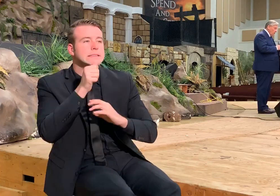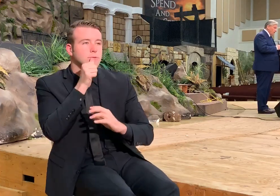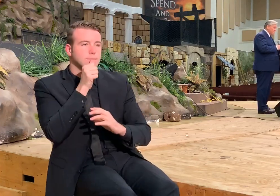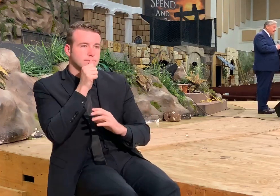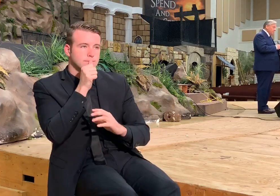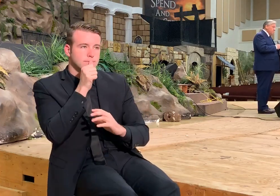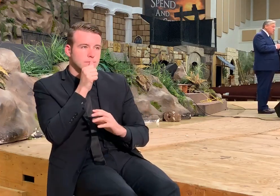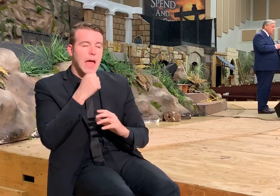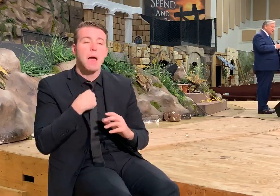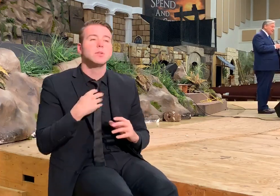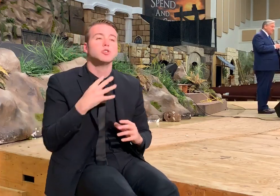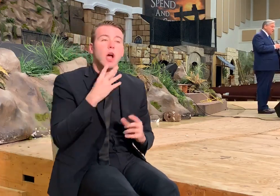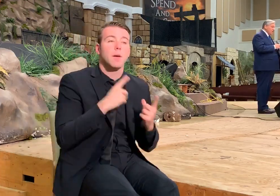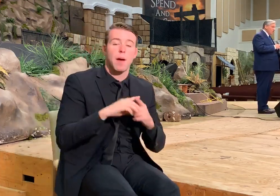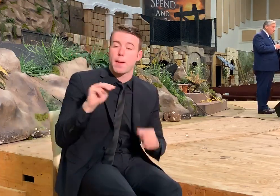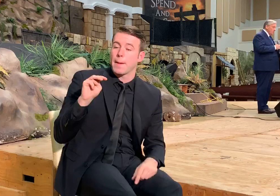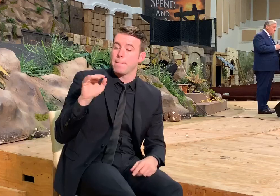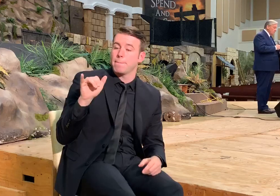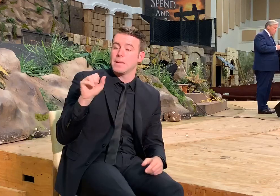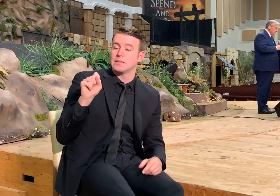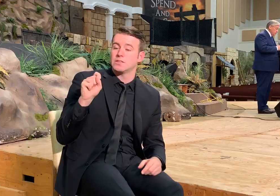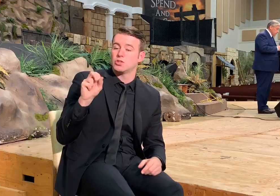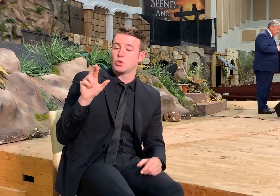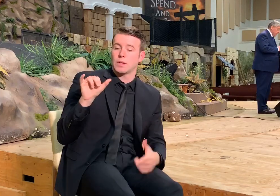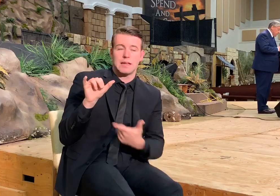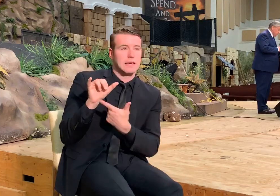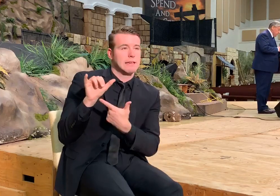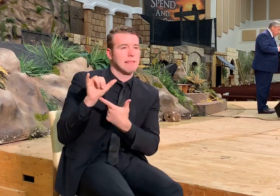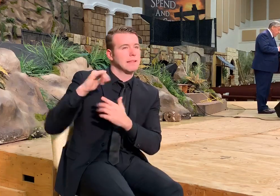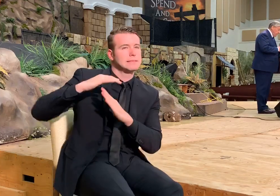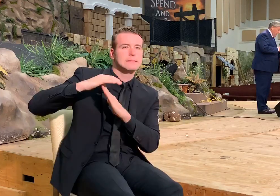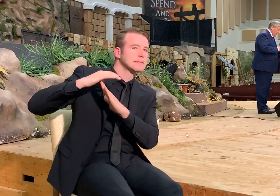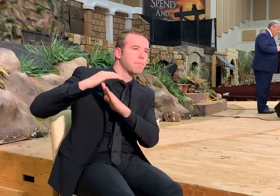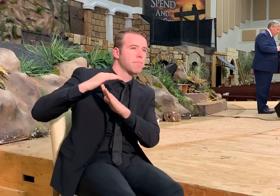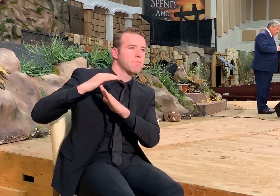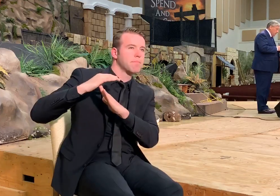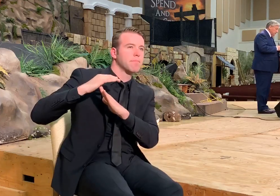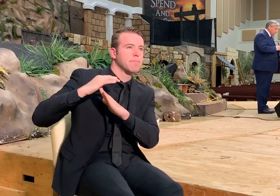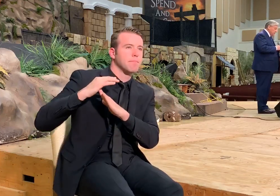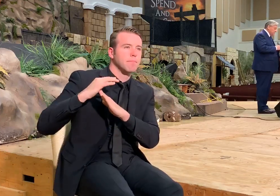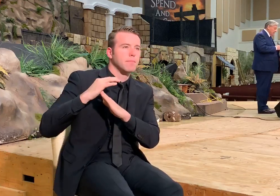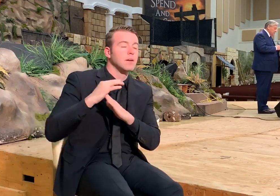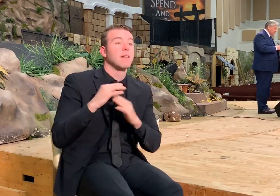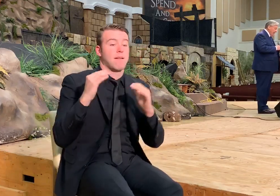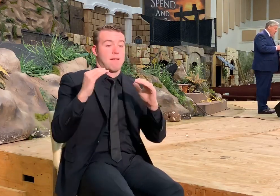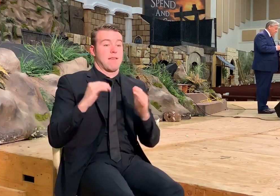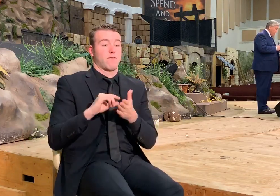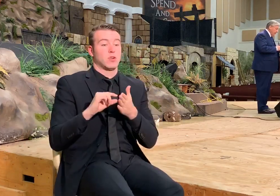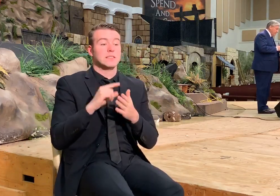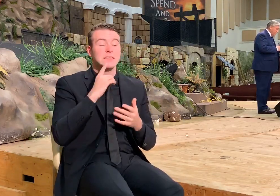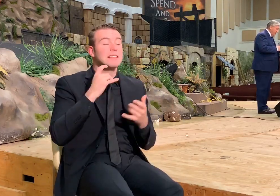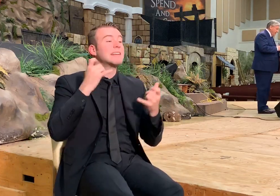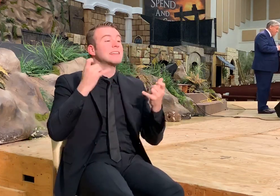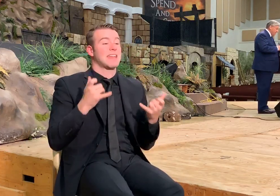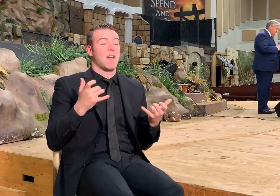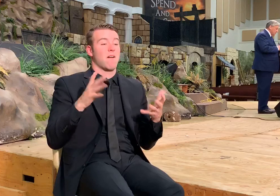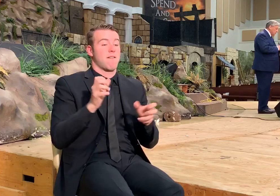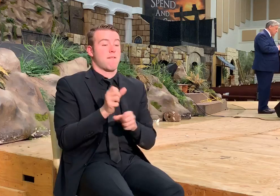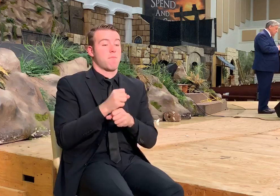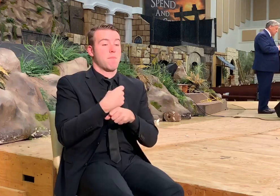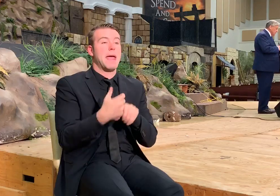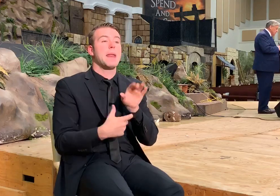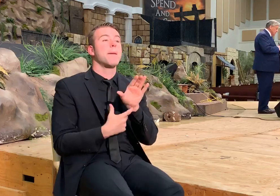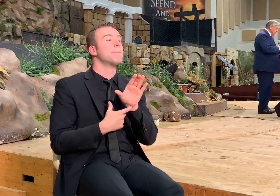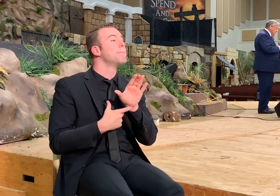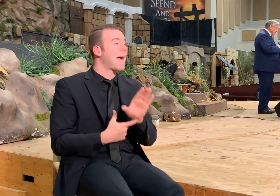I'm talking about the mystery of all mysteries. And in the next verse it says, but it's now made manifest